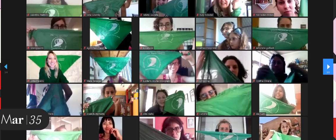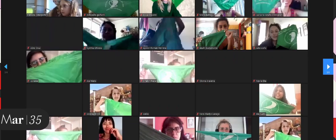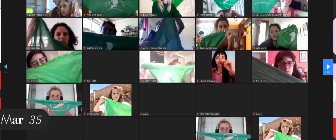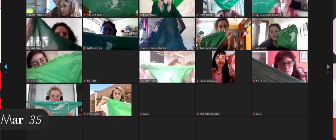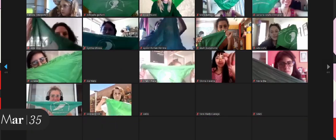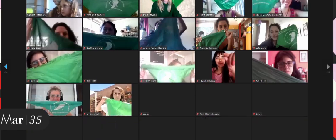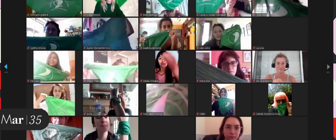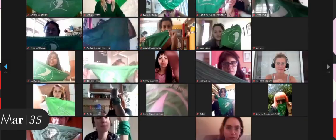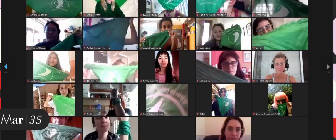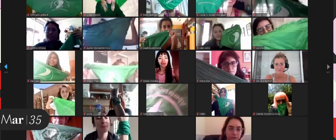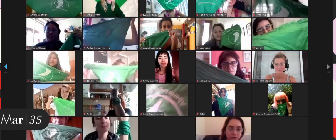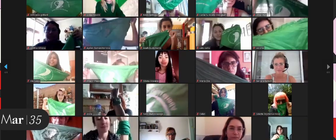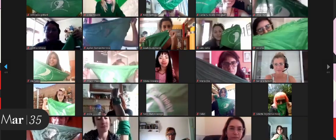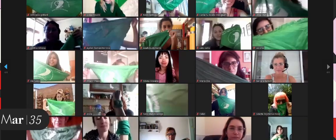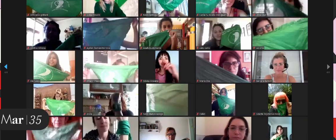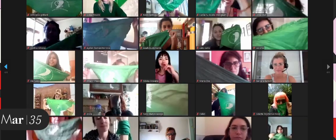Modo galería